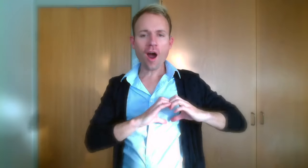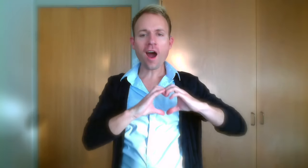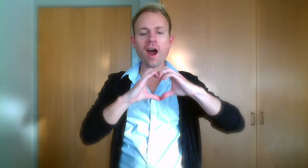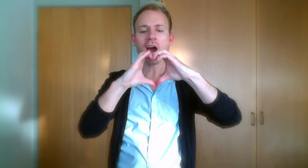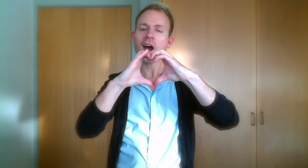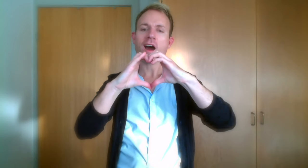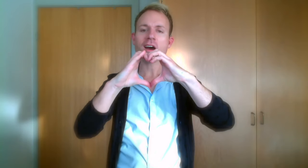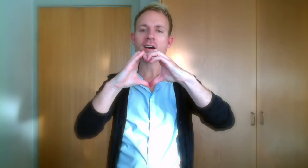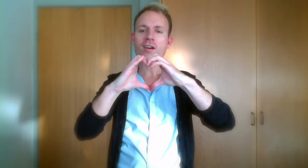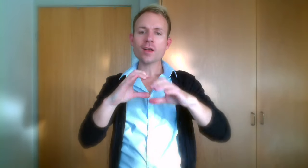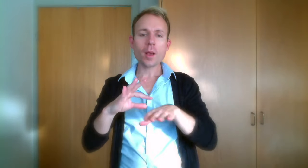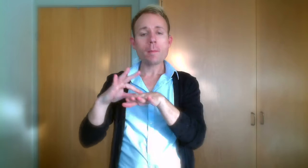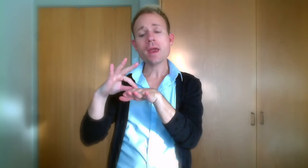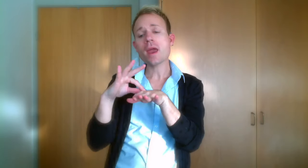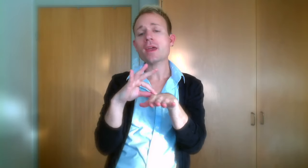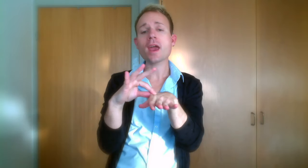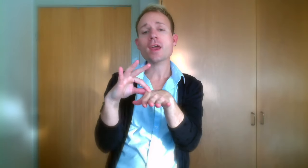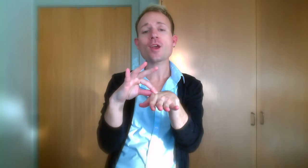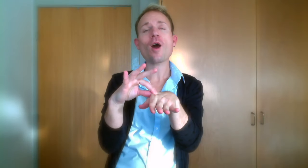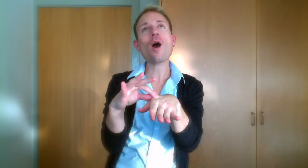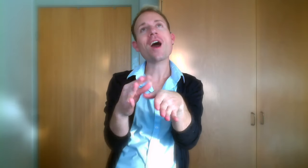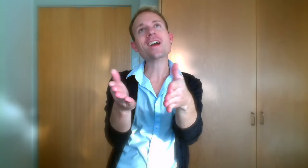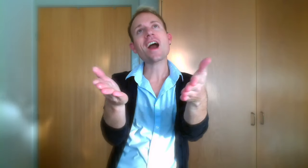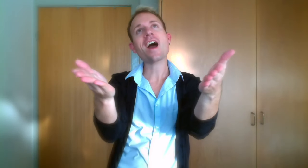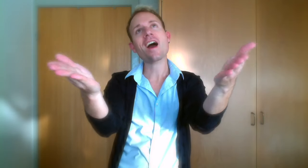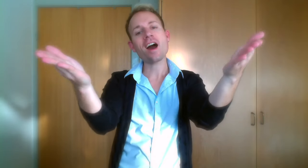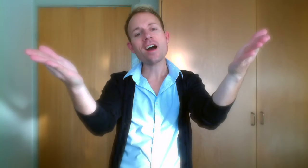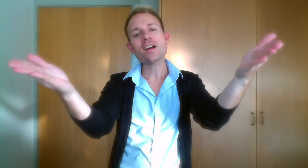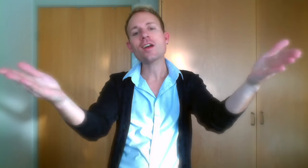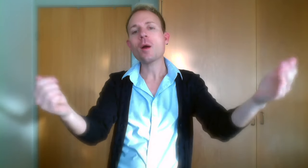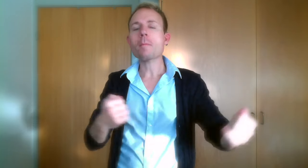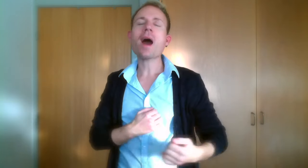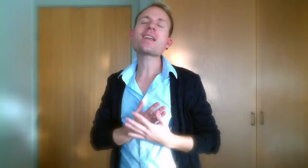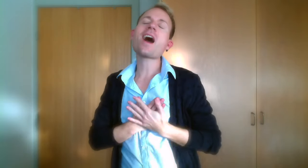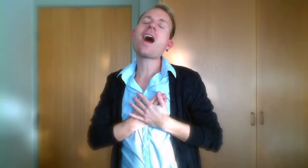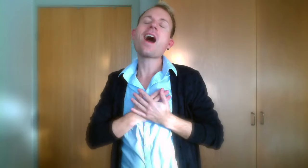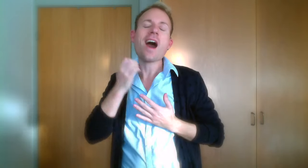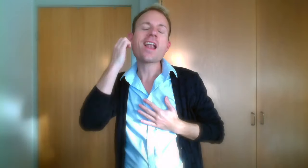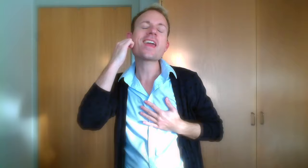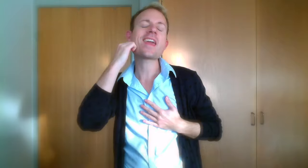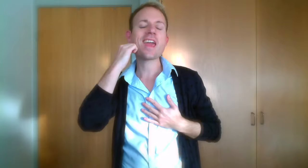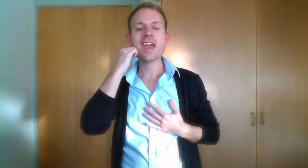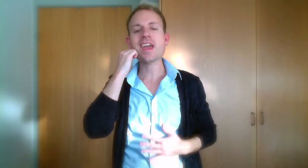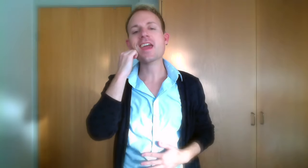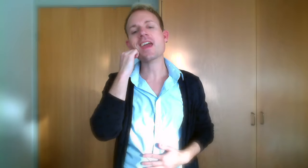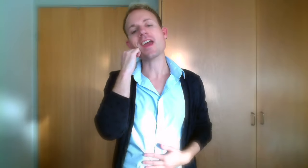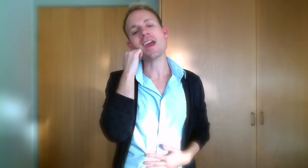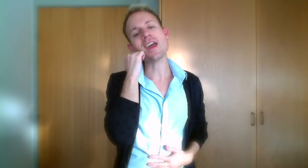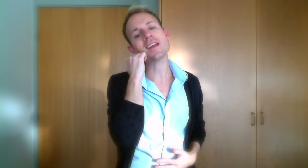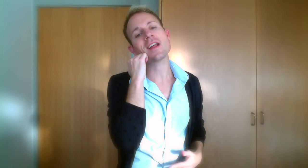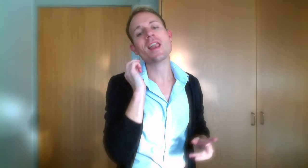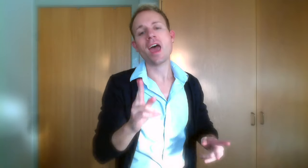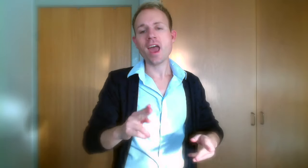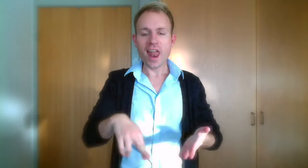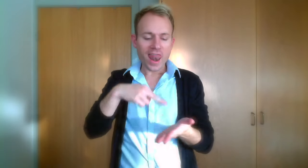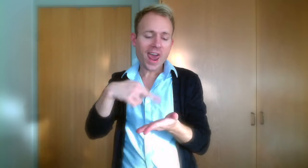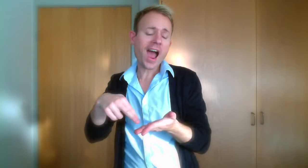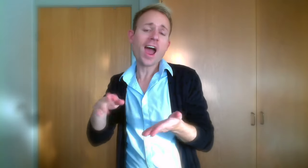heart be your guide My darling, let life